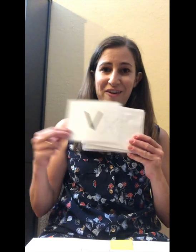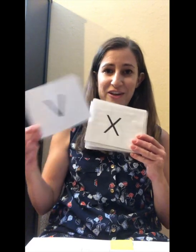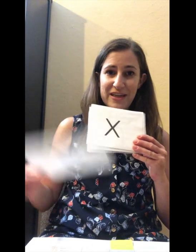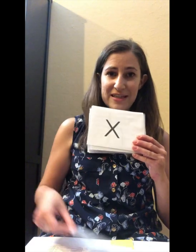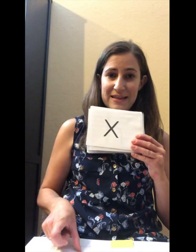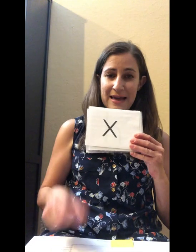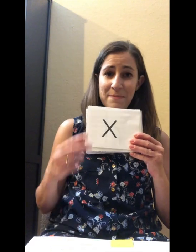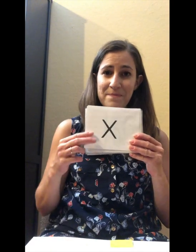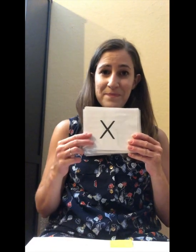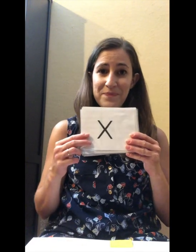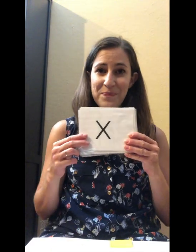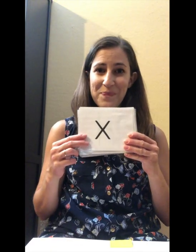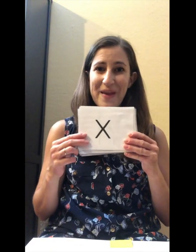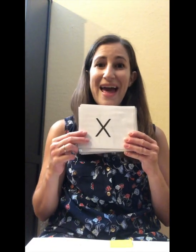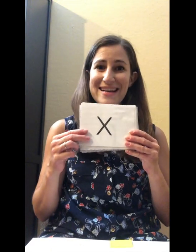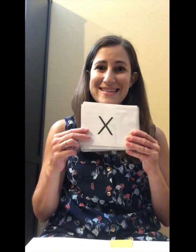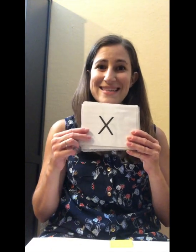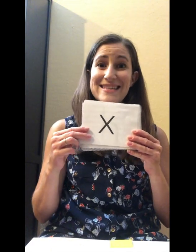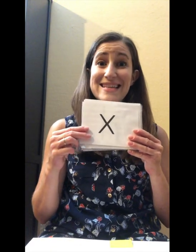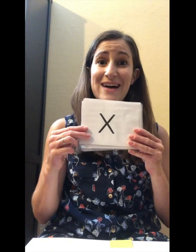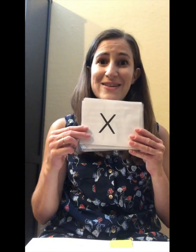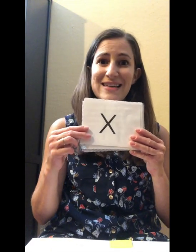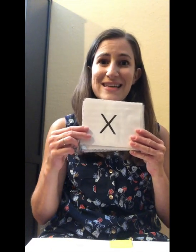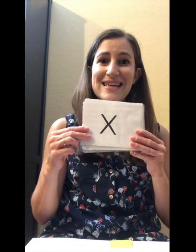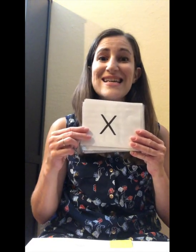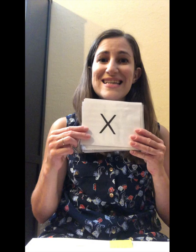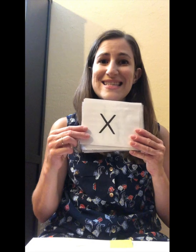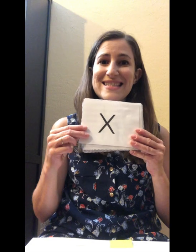Good. Name? X. Sound? X.